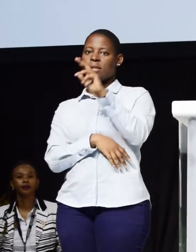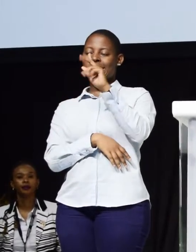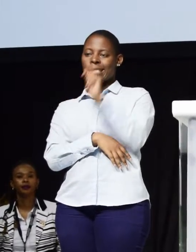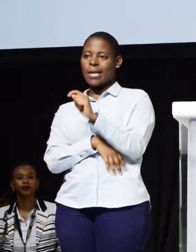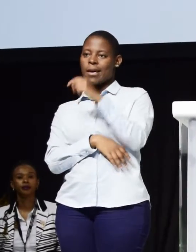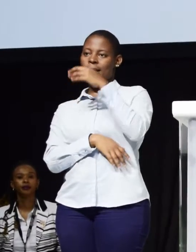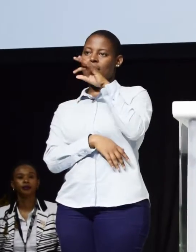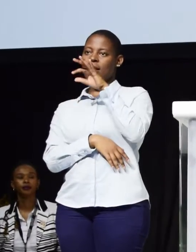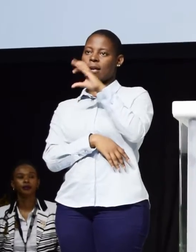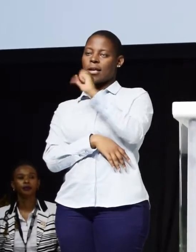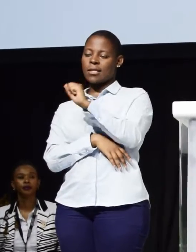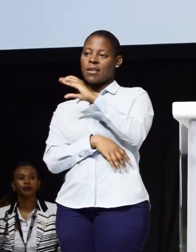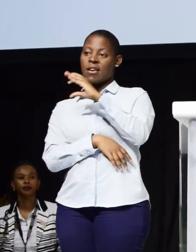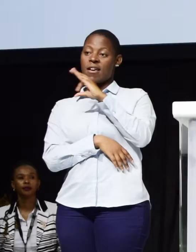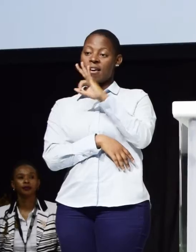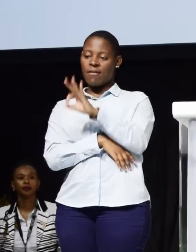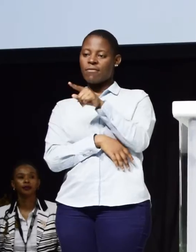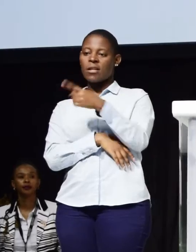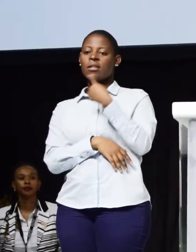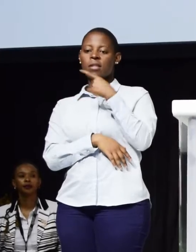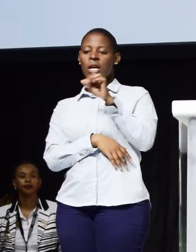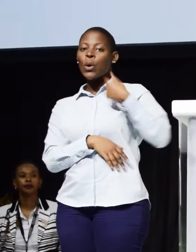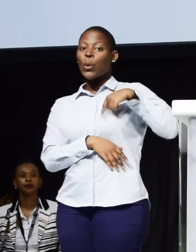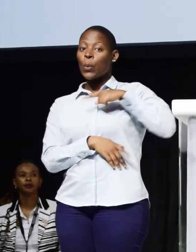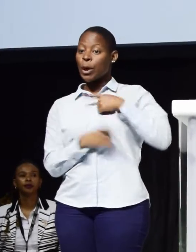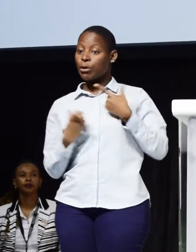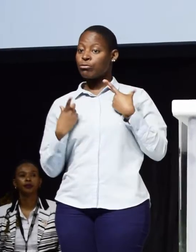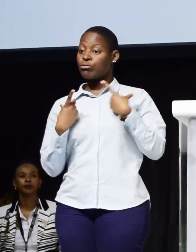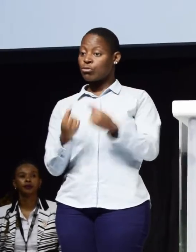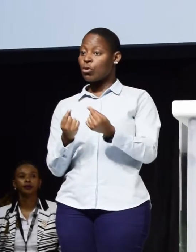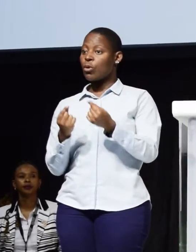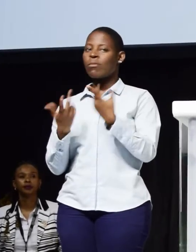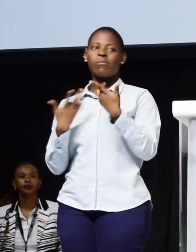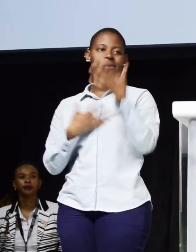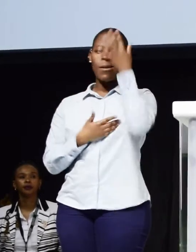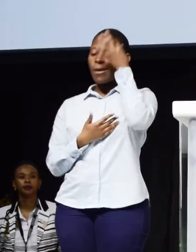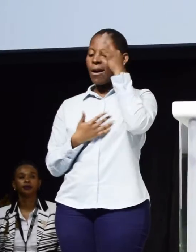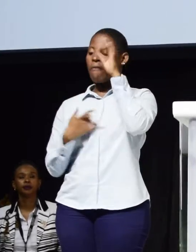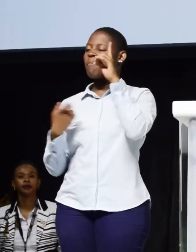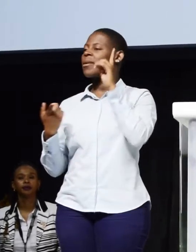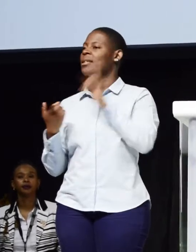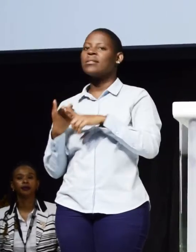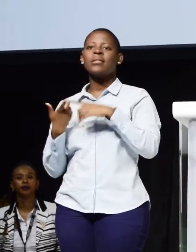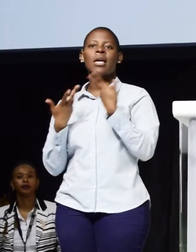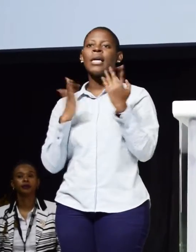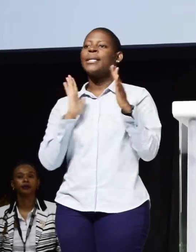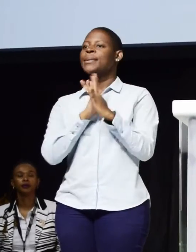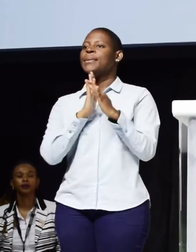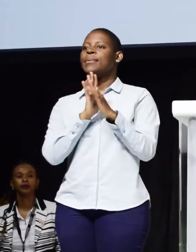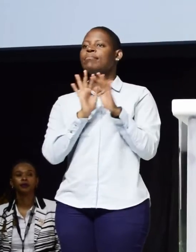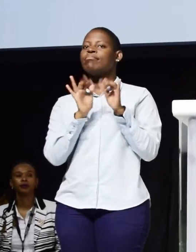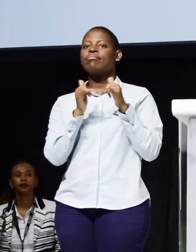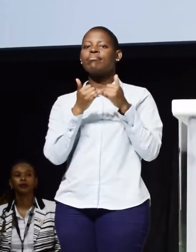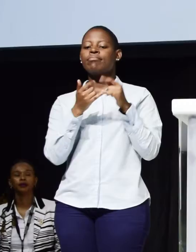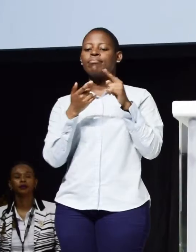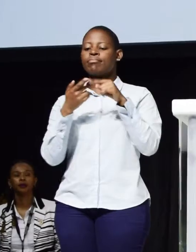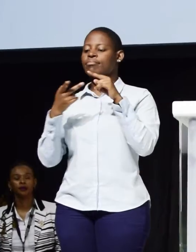say what we have committed. As all of us together, government, civil societies and